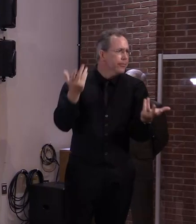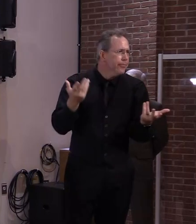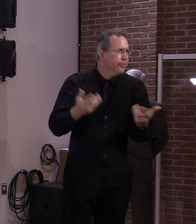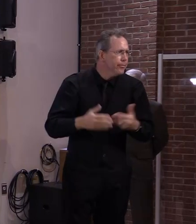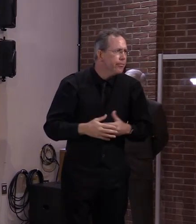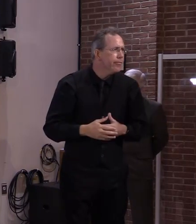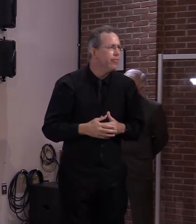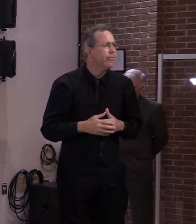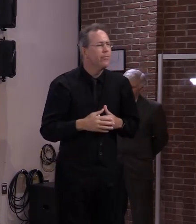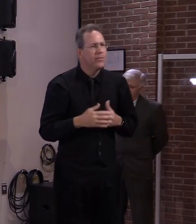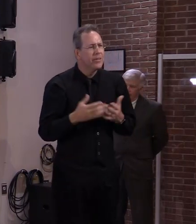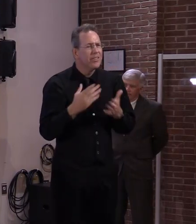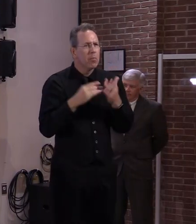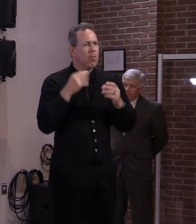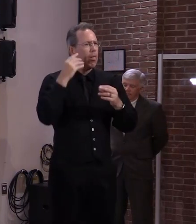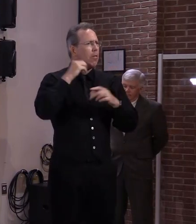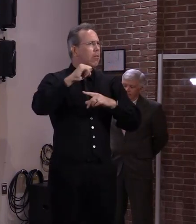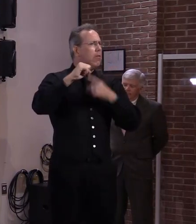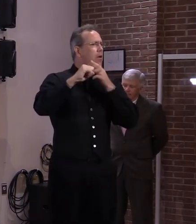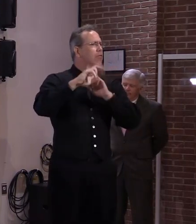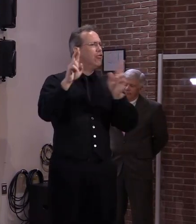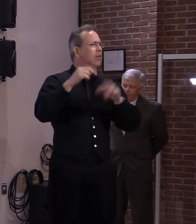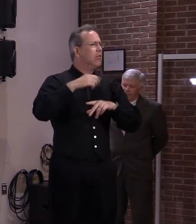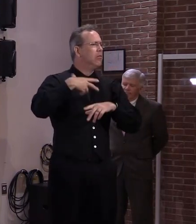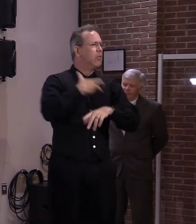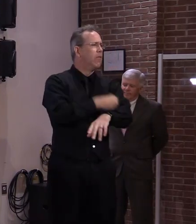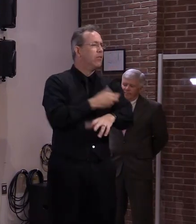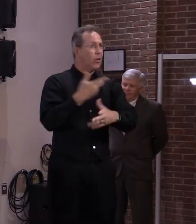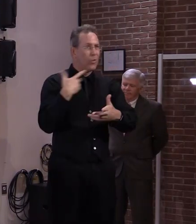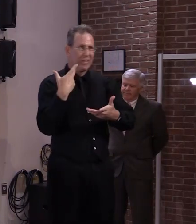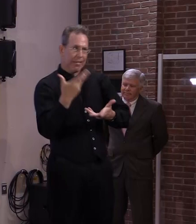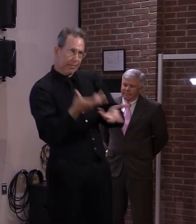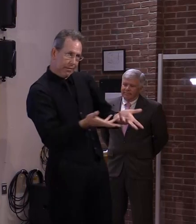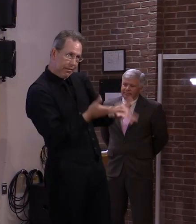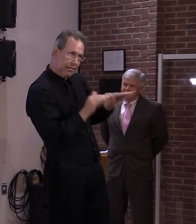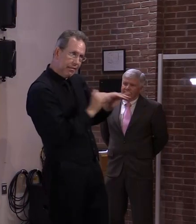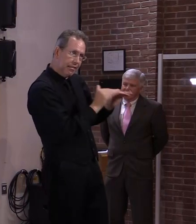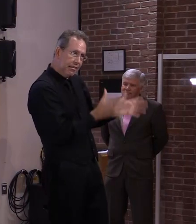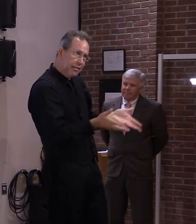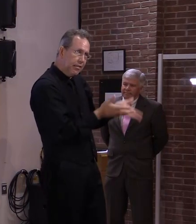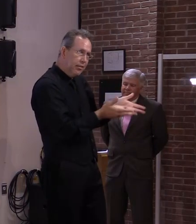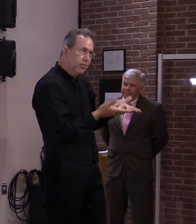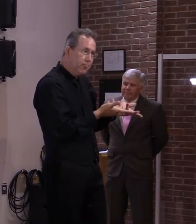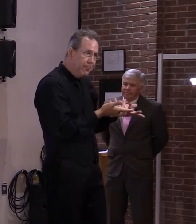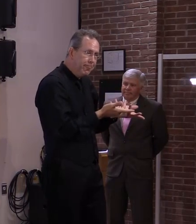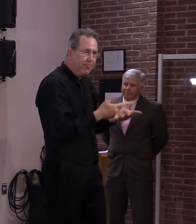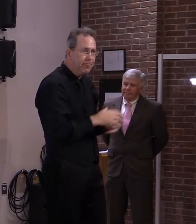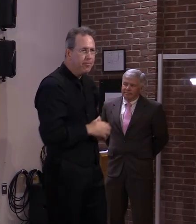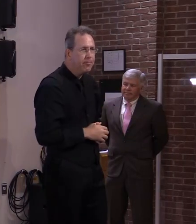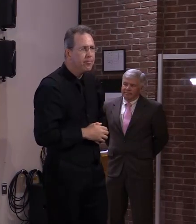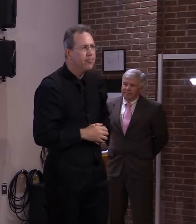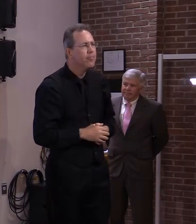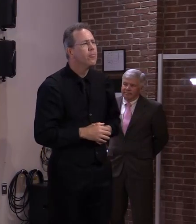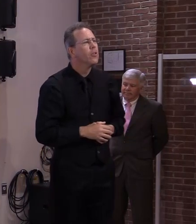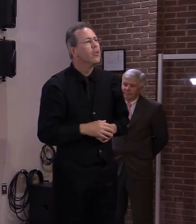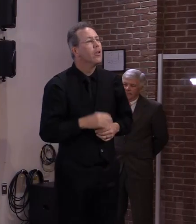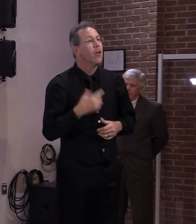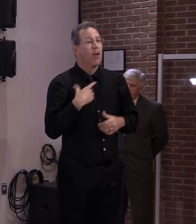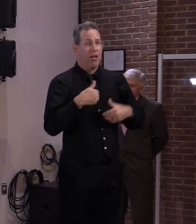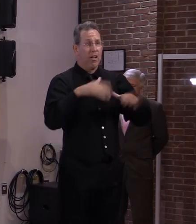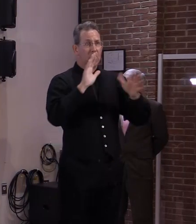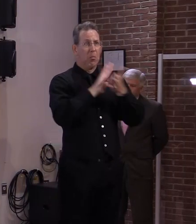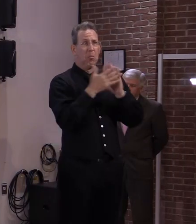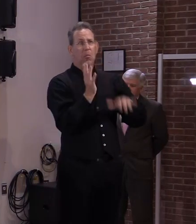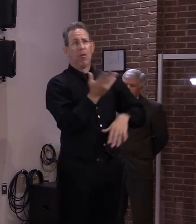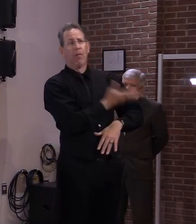variants and that may help them come around to the fact that they should get vaccinated but we're not going to give up um but